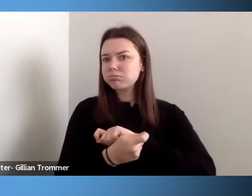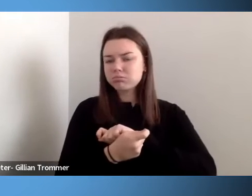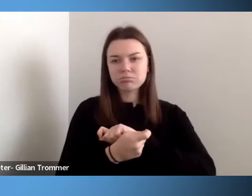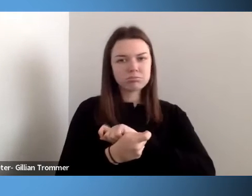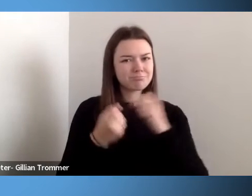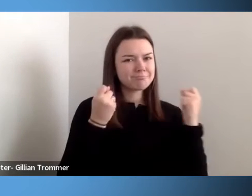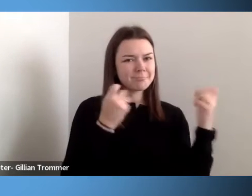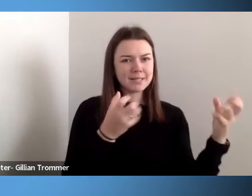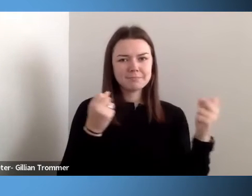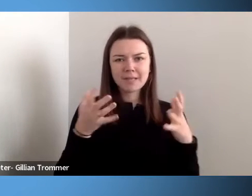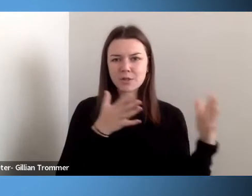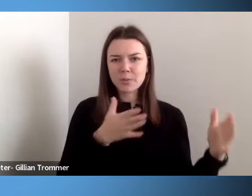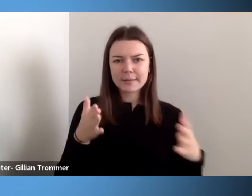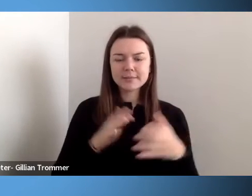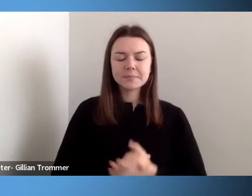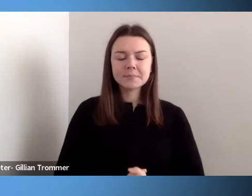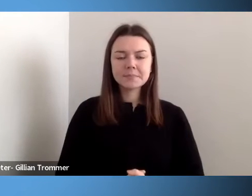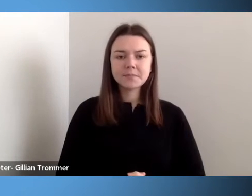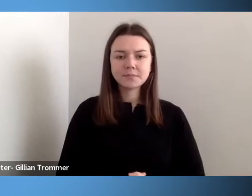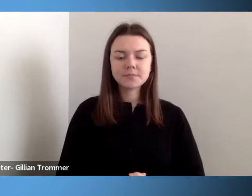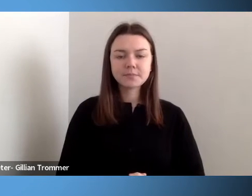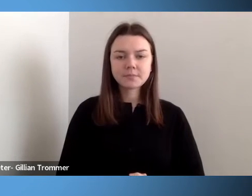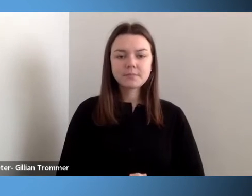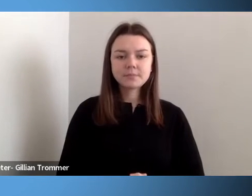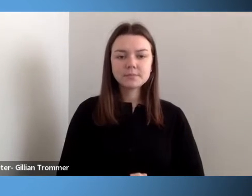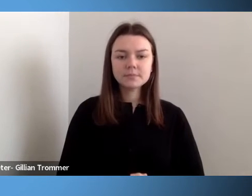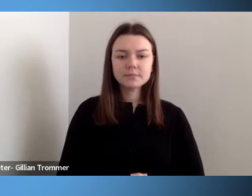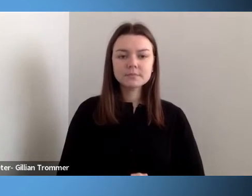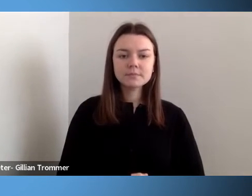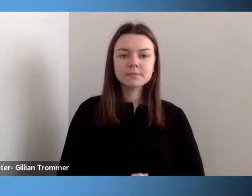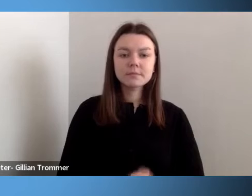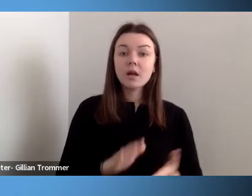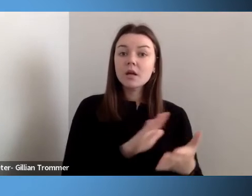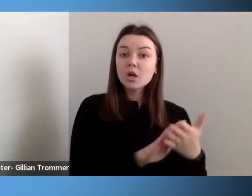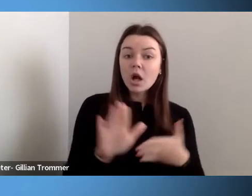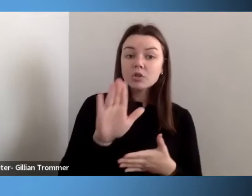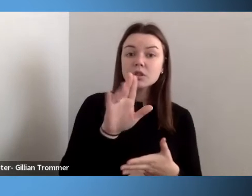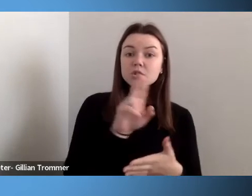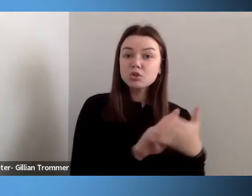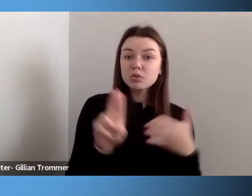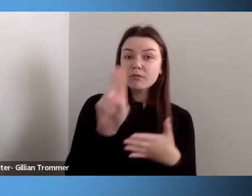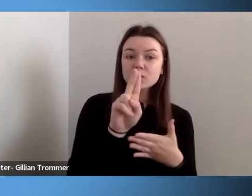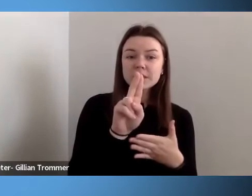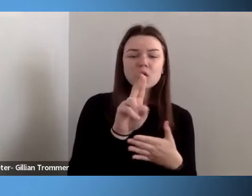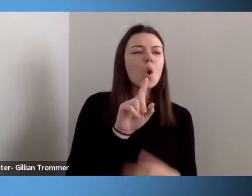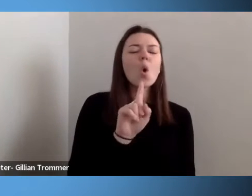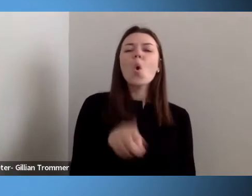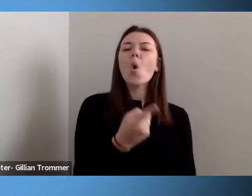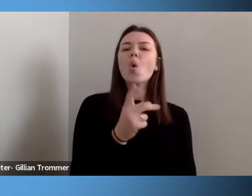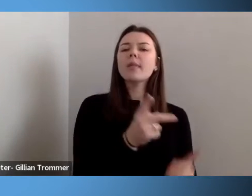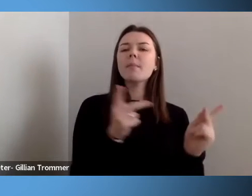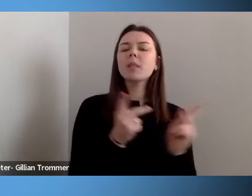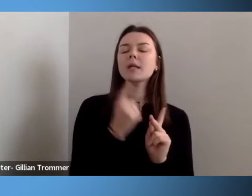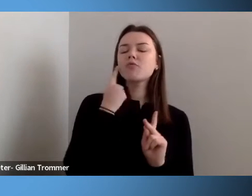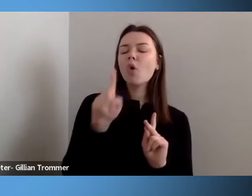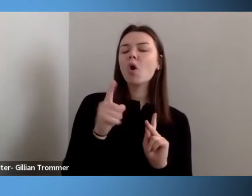longer would our colleges and universities be that place just for gentlemen to be trained, but a